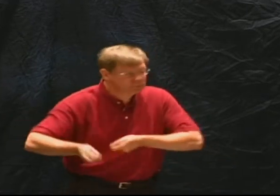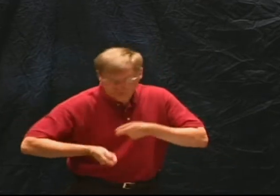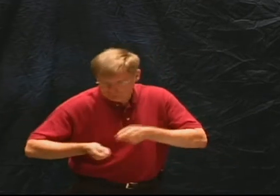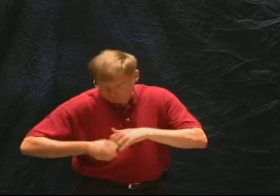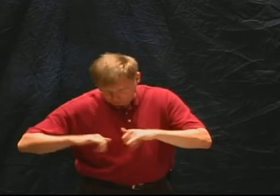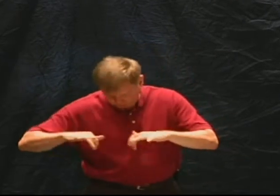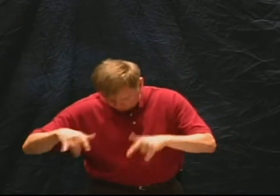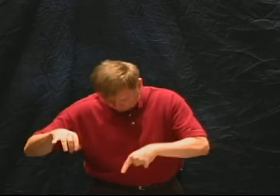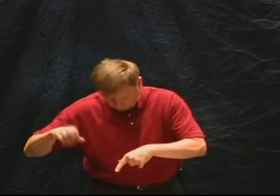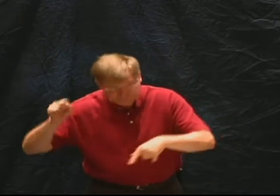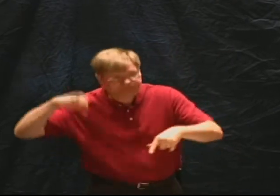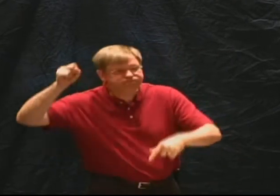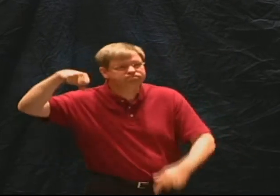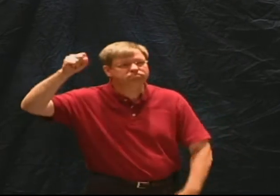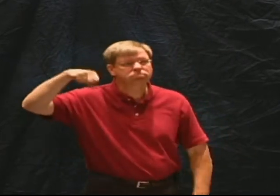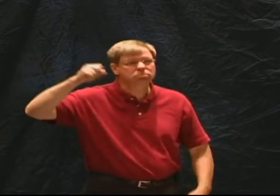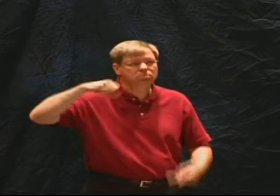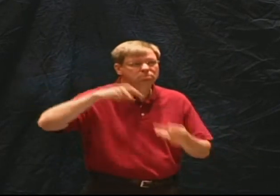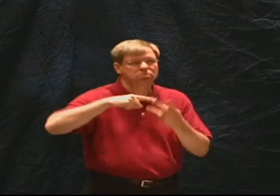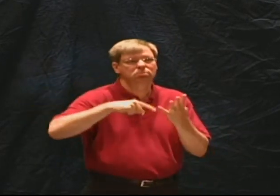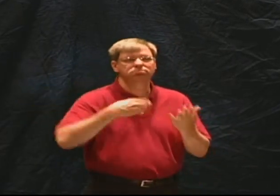have confirmed what is in scripture